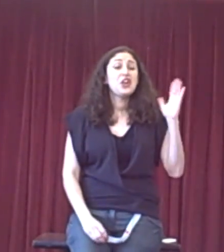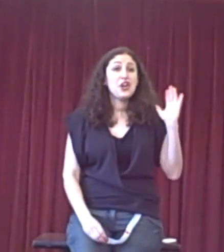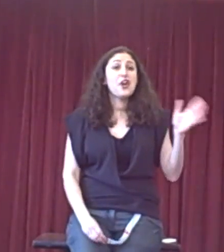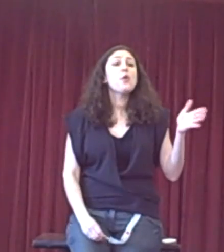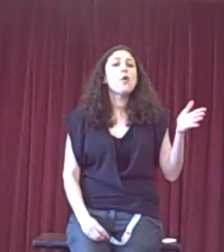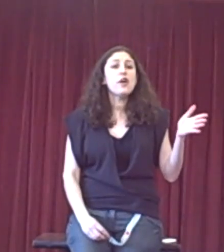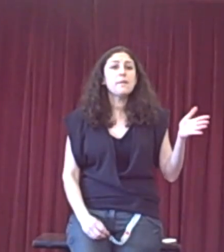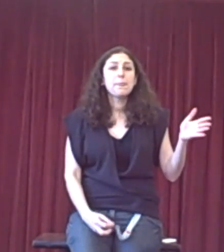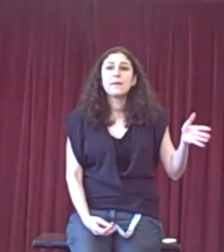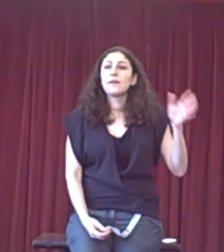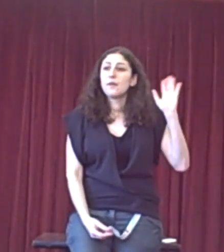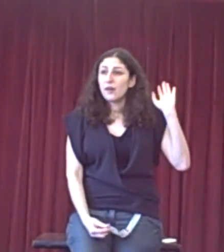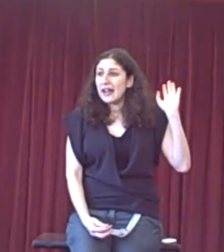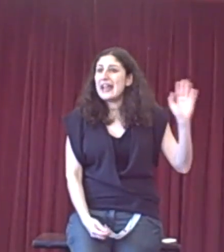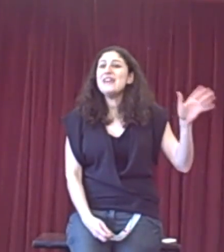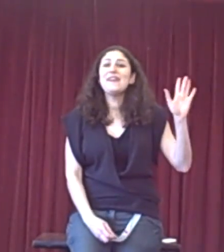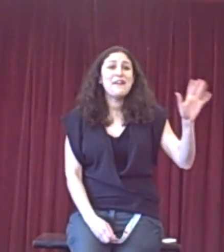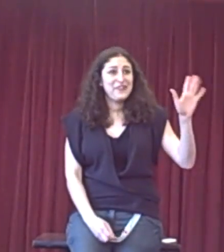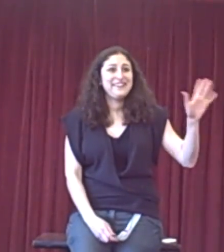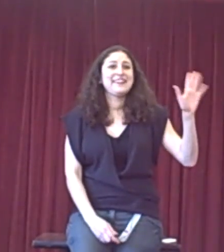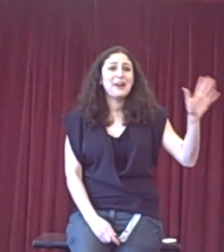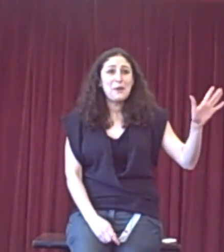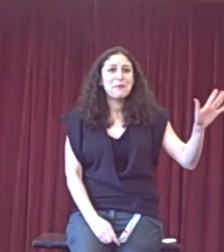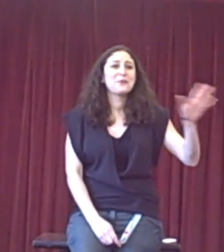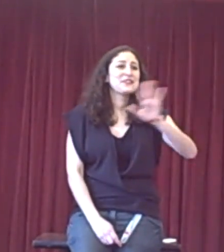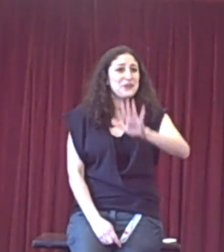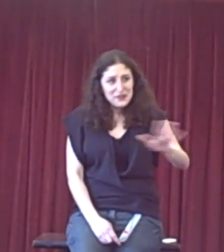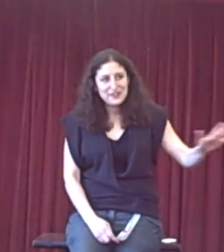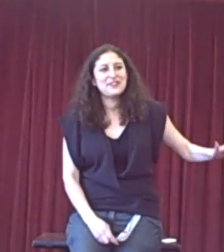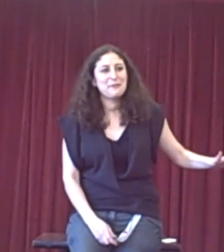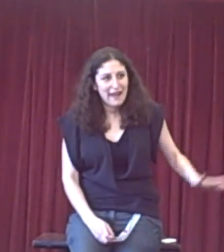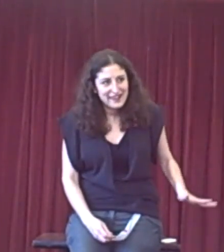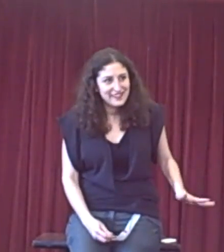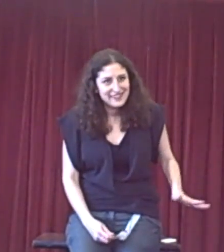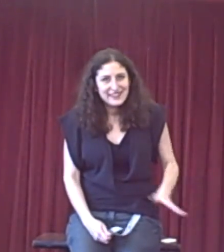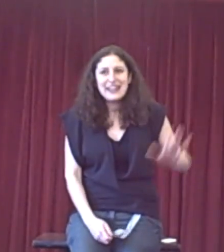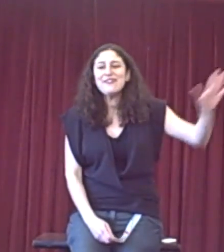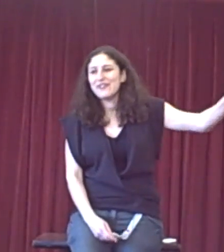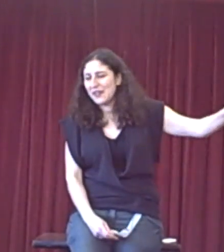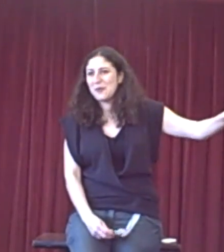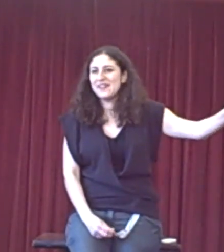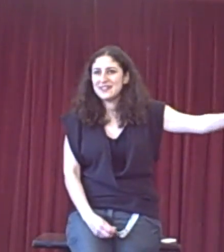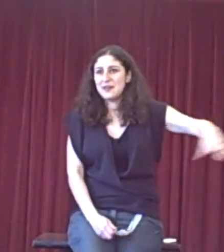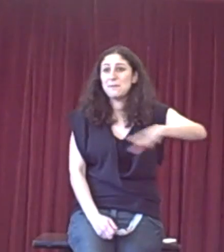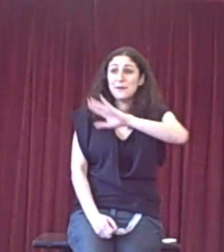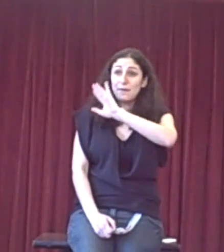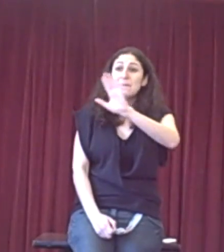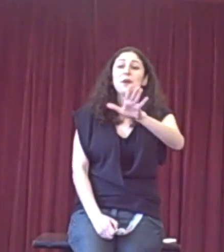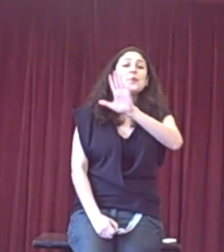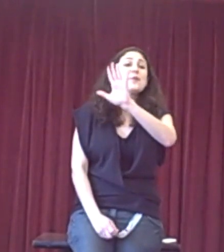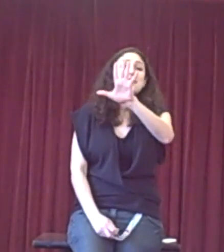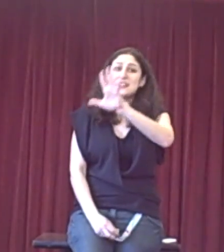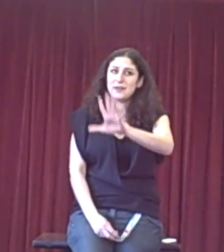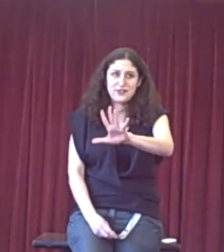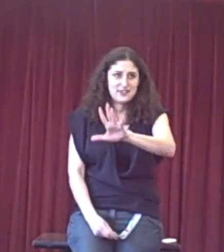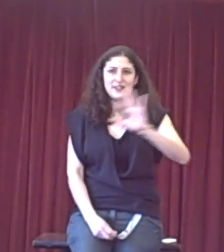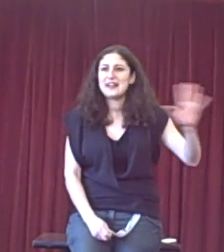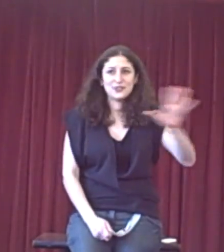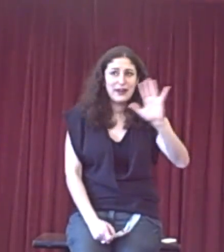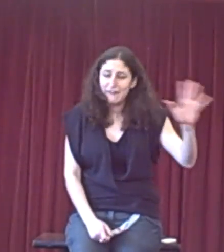you know what? Even if this example was not in this debate, even if they win the example, we win this because, so let's not hear